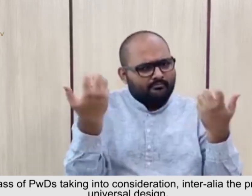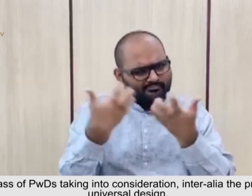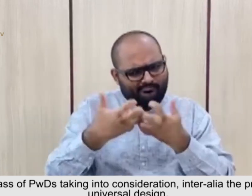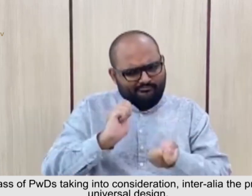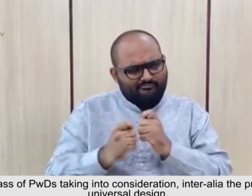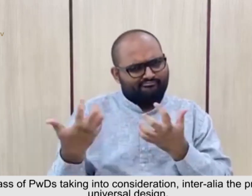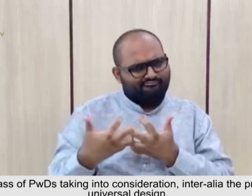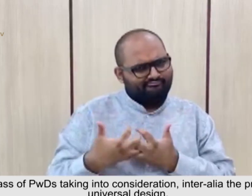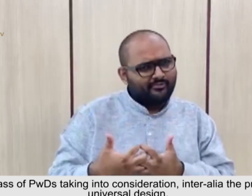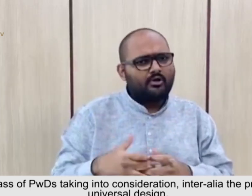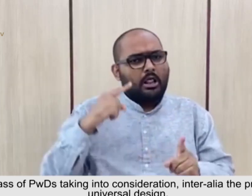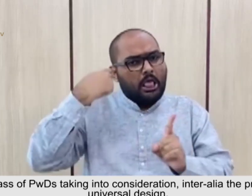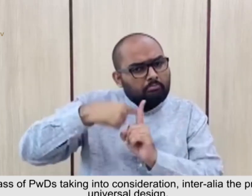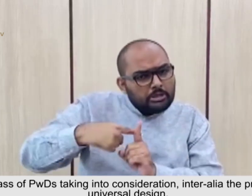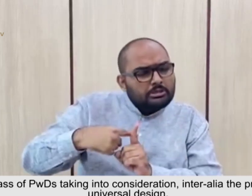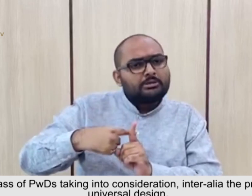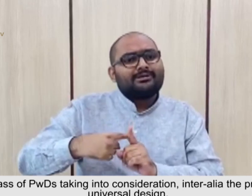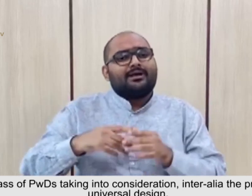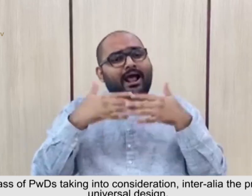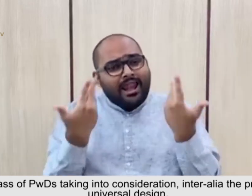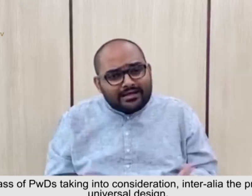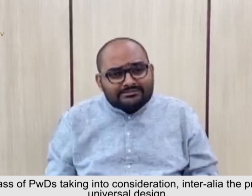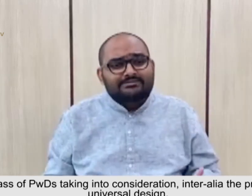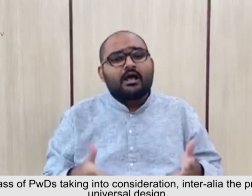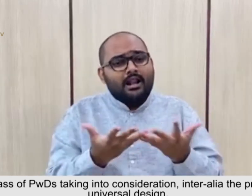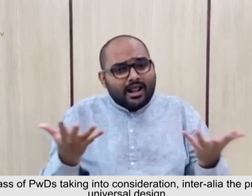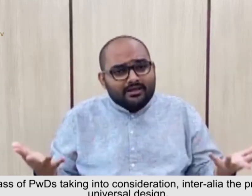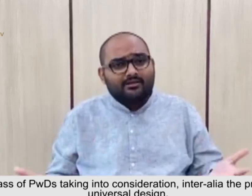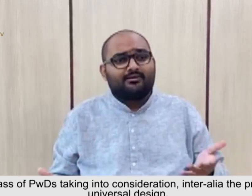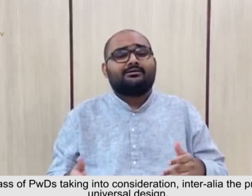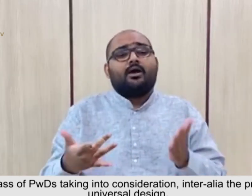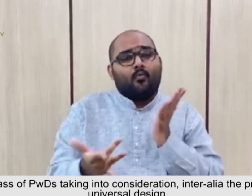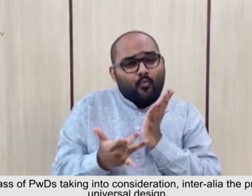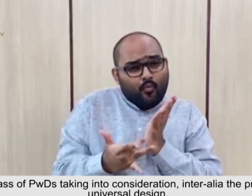Interaalia, the Principles of Universal Design.